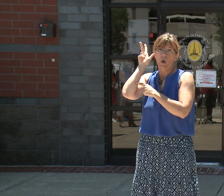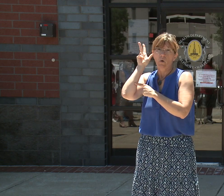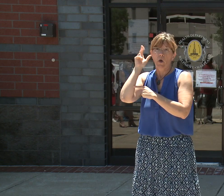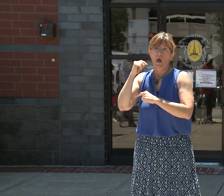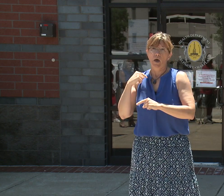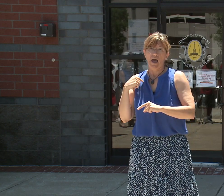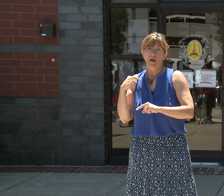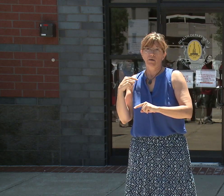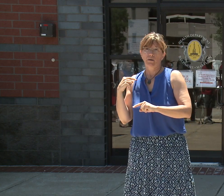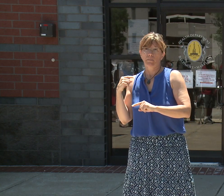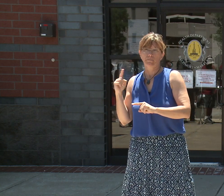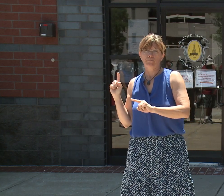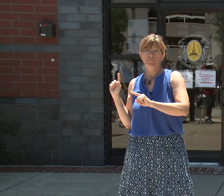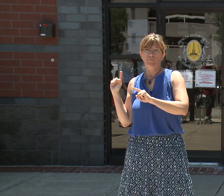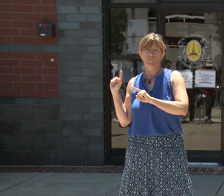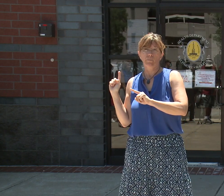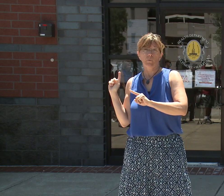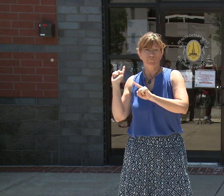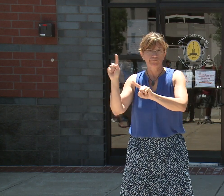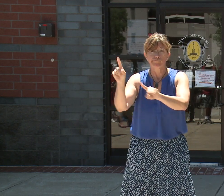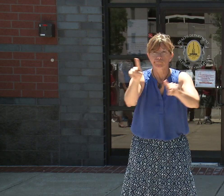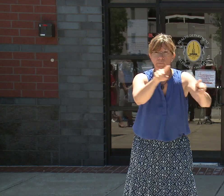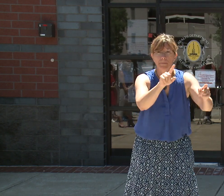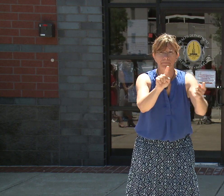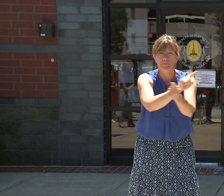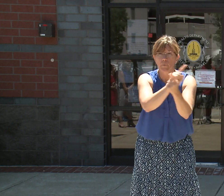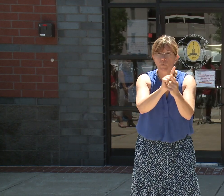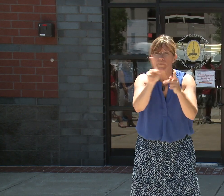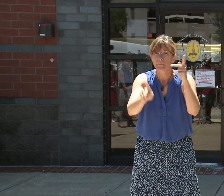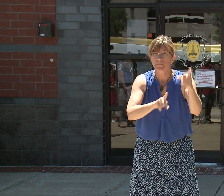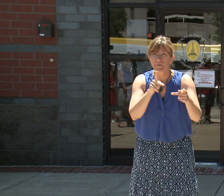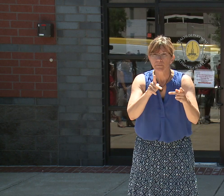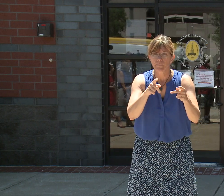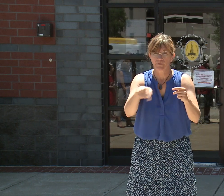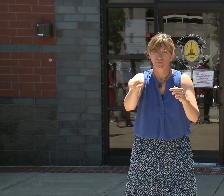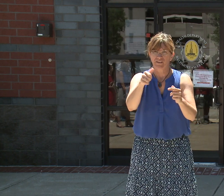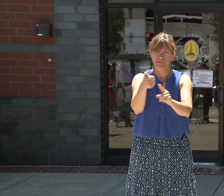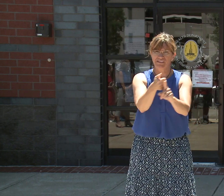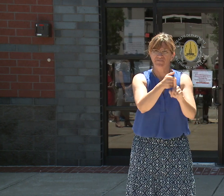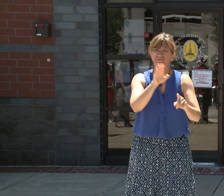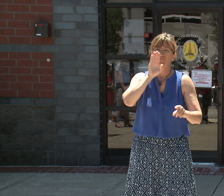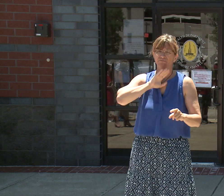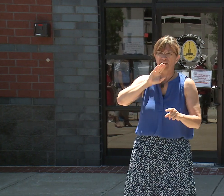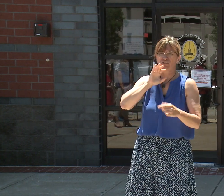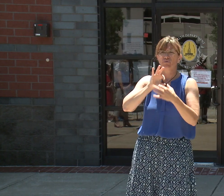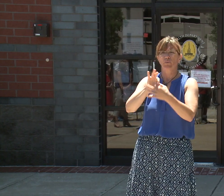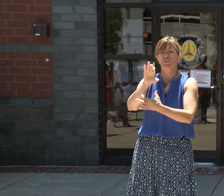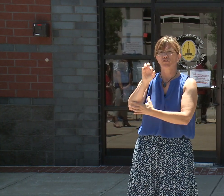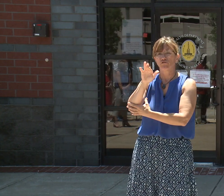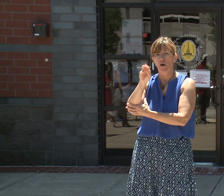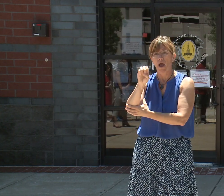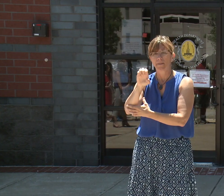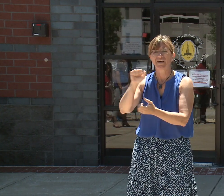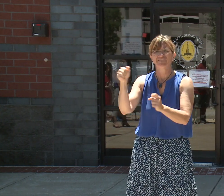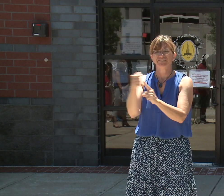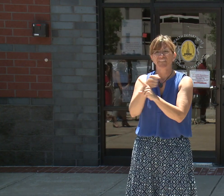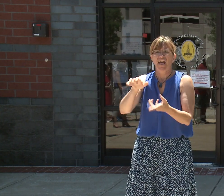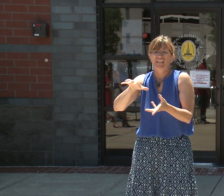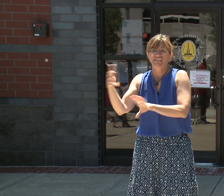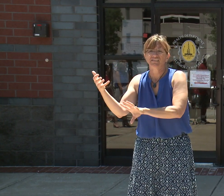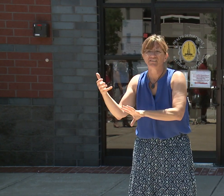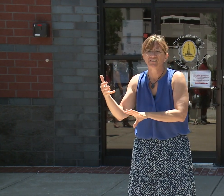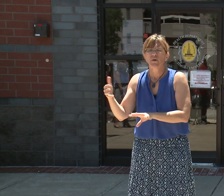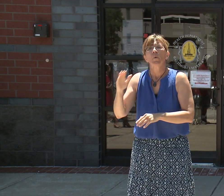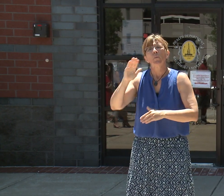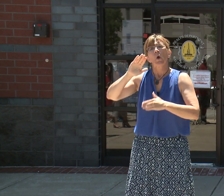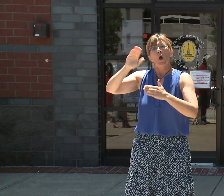with them together to deal with those issues. And we know, listen, I think that you know that dealing with issues, the city has